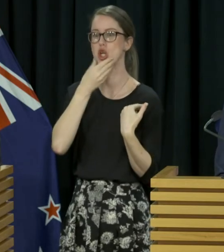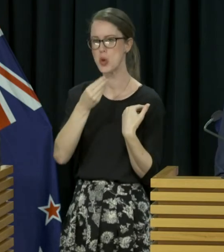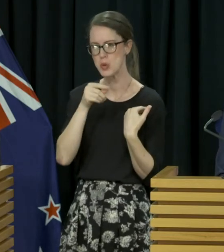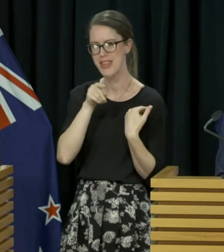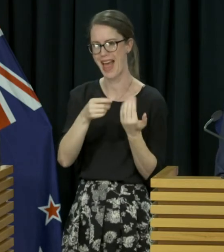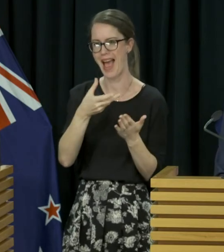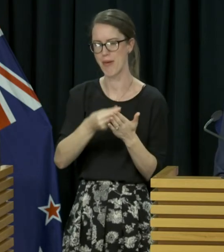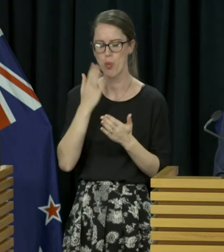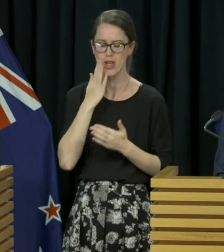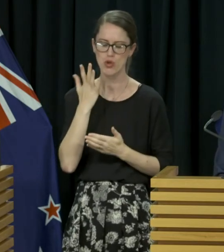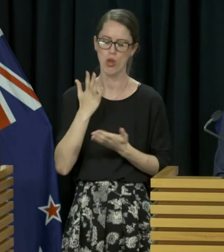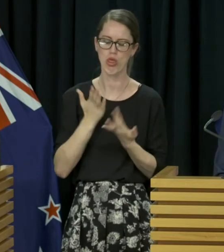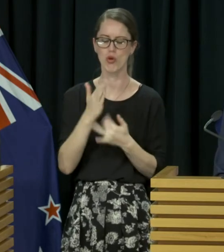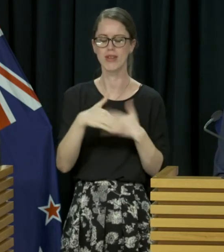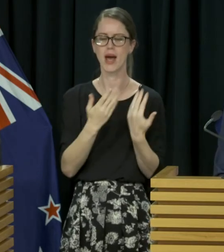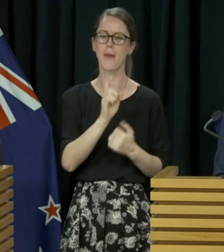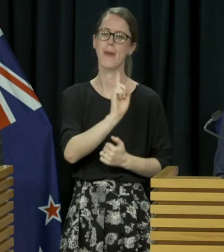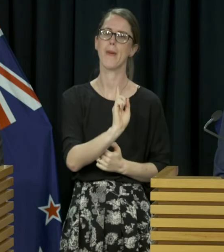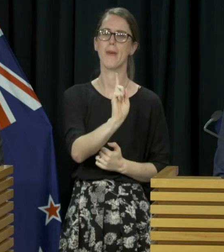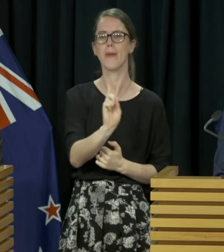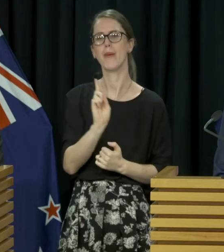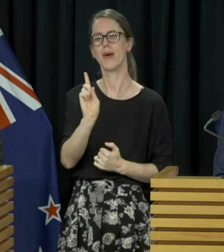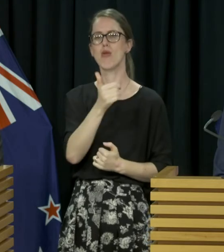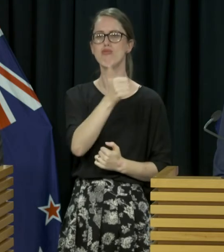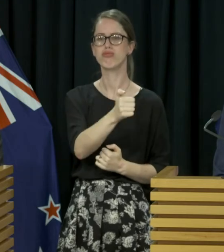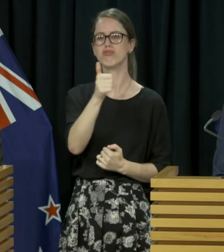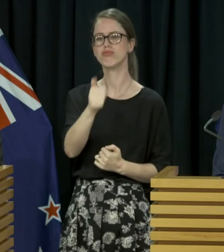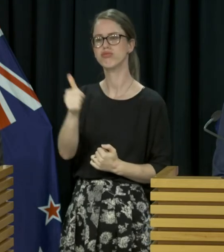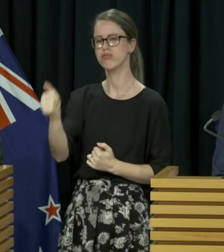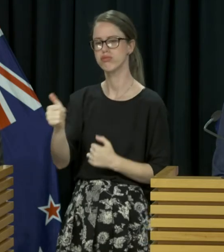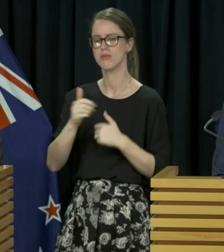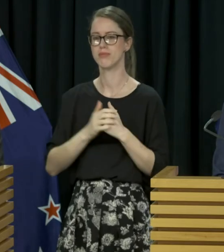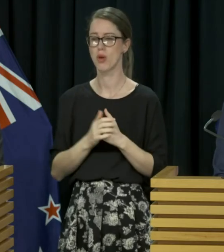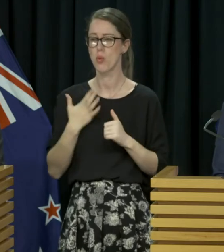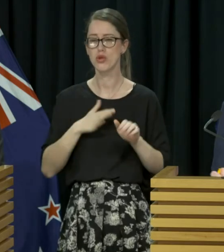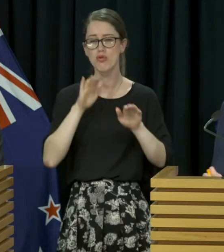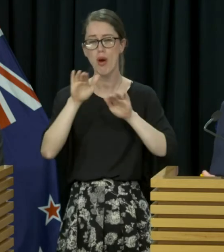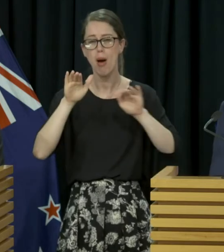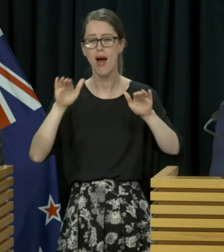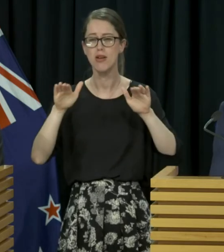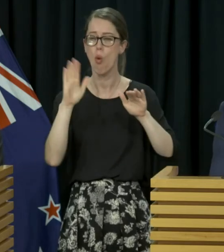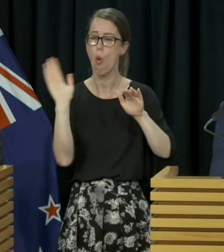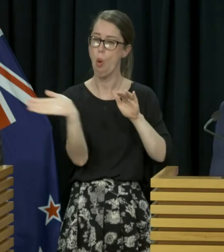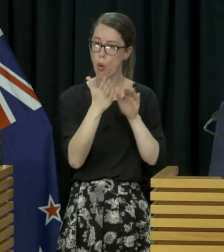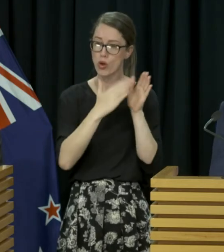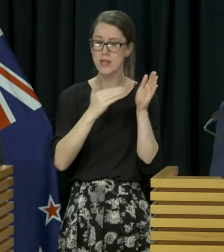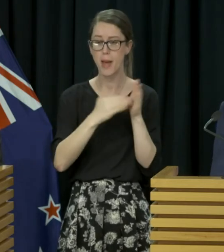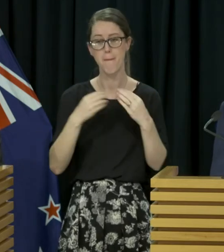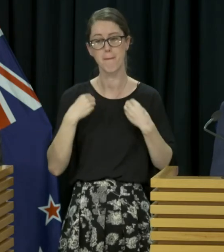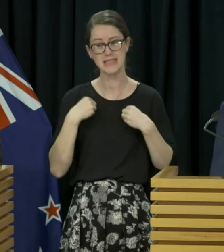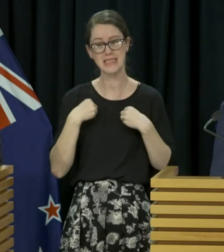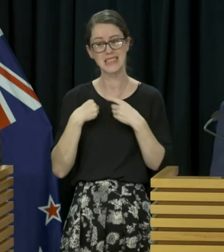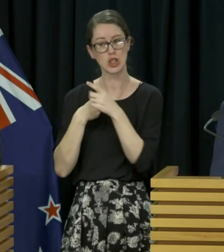system as they go about their day. I'd also like to remind all New Zealand businesses that they can play a very important